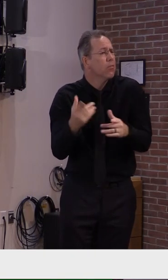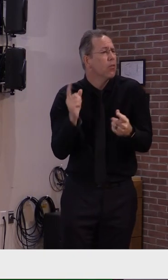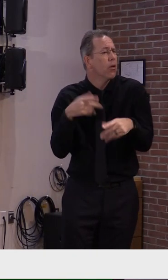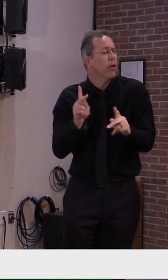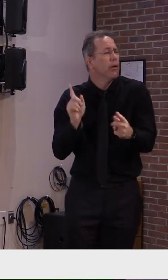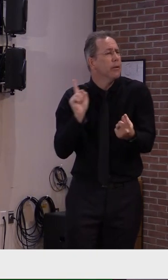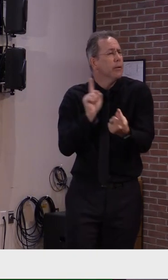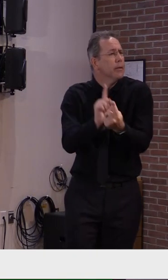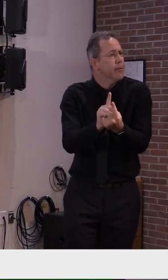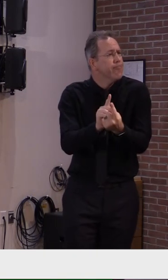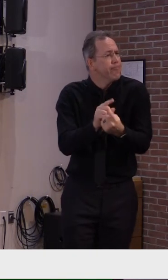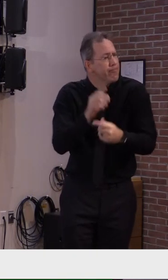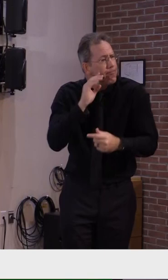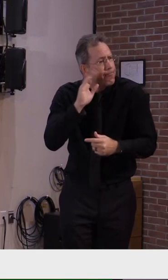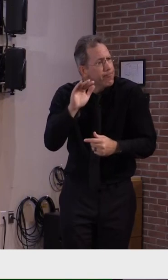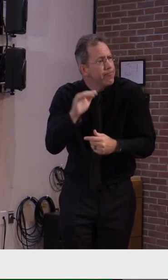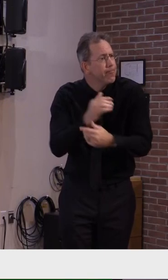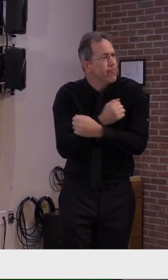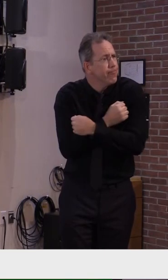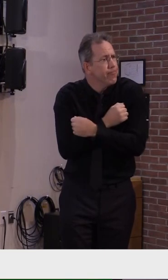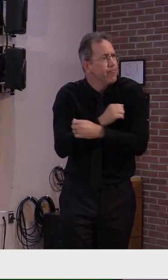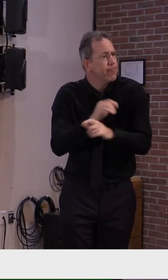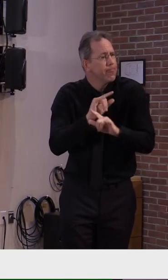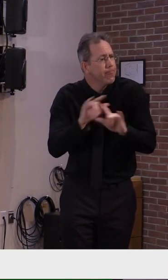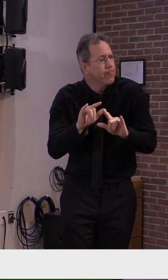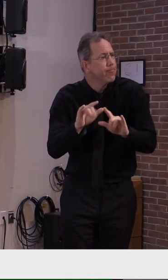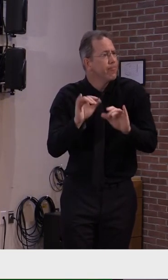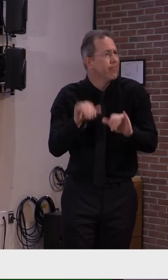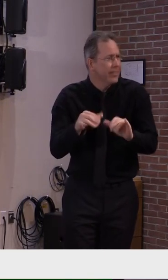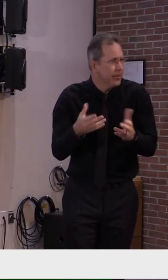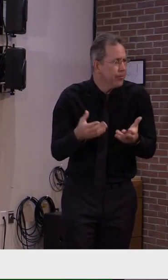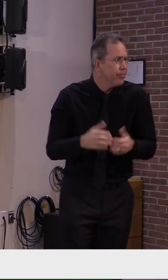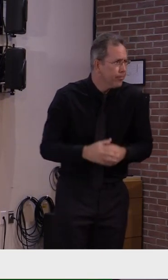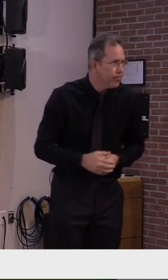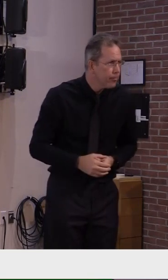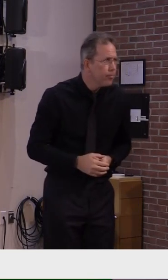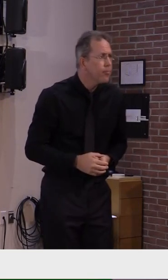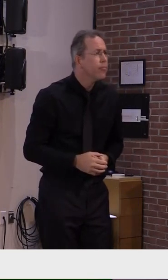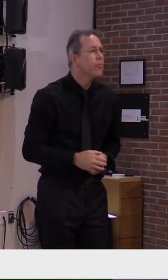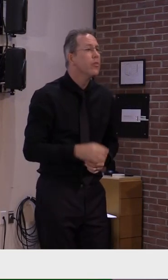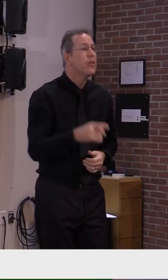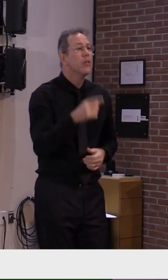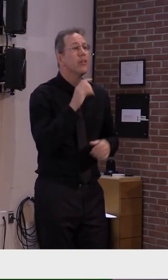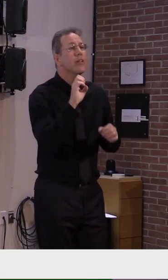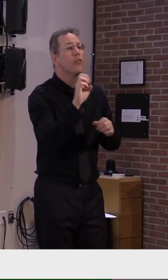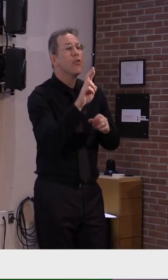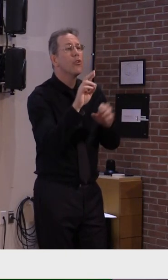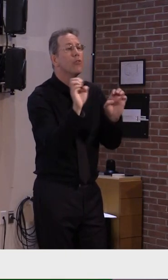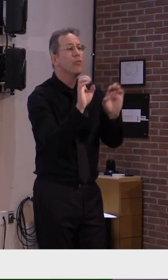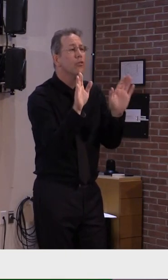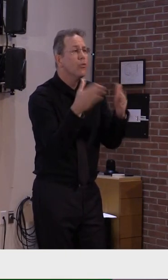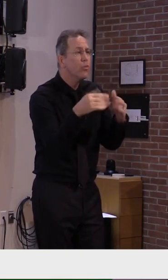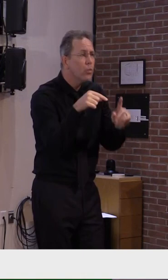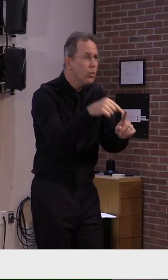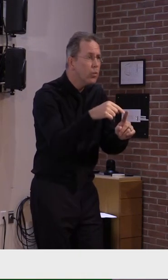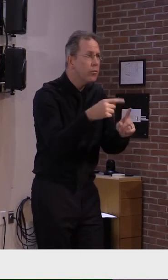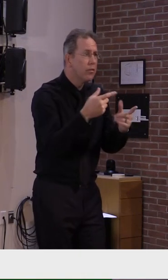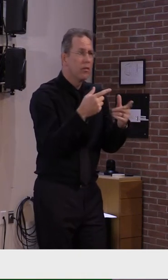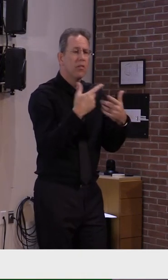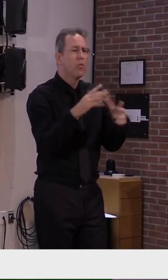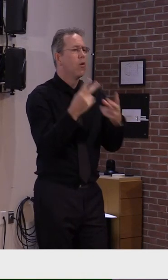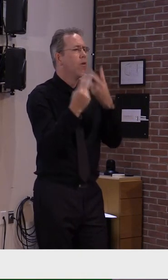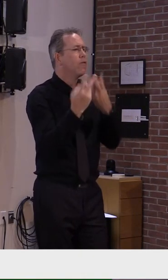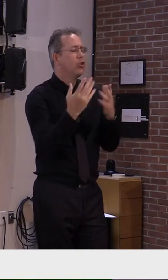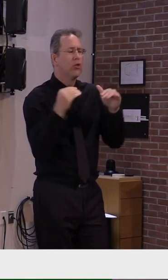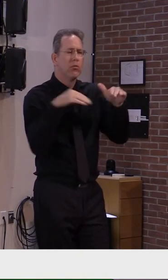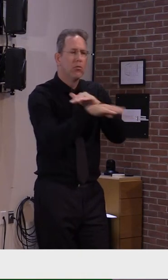no visitors are permitted with few exceptions. Those exceptions are one person or support person should accompany